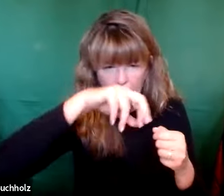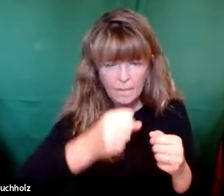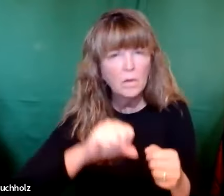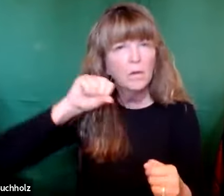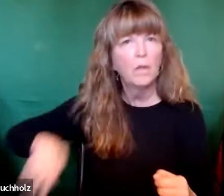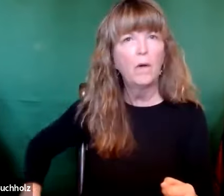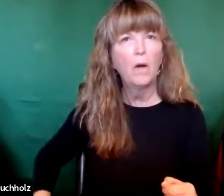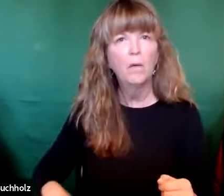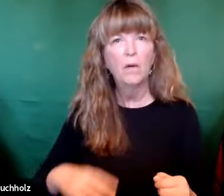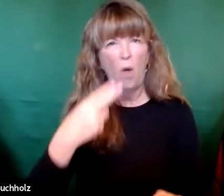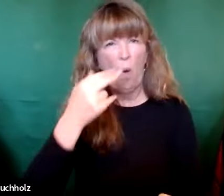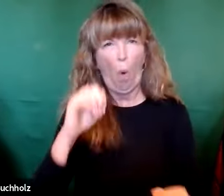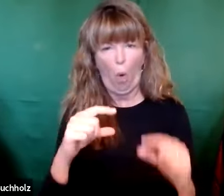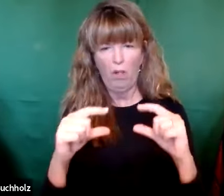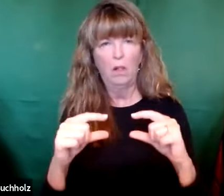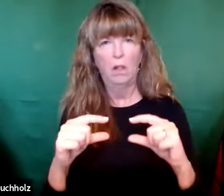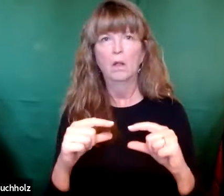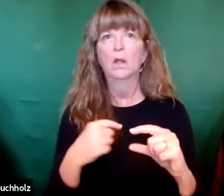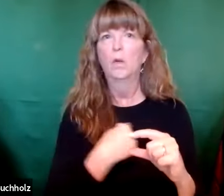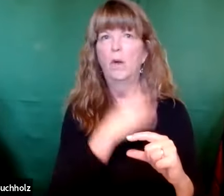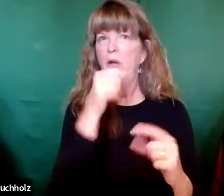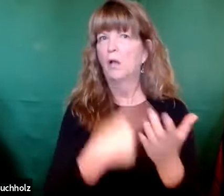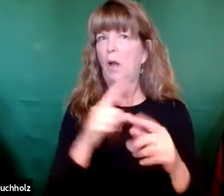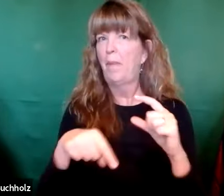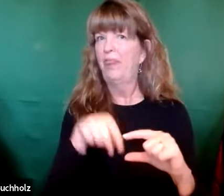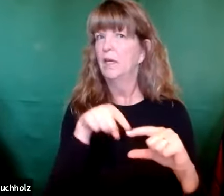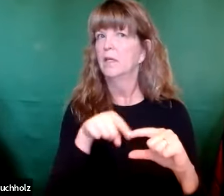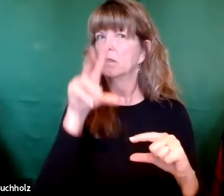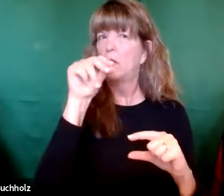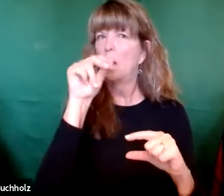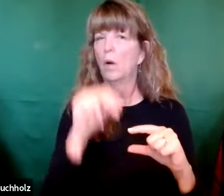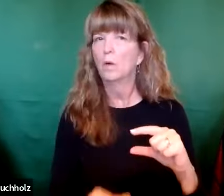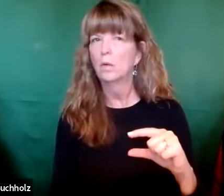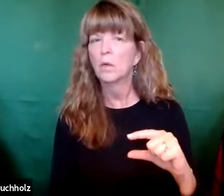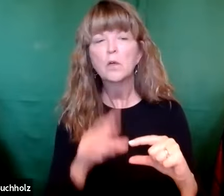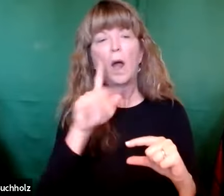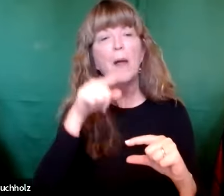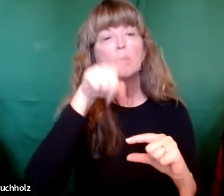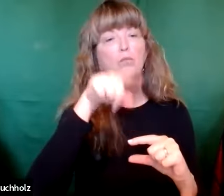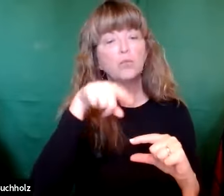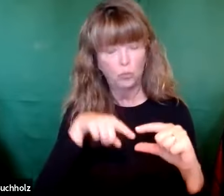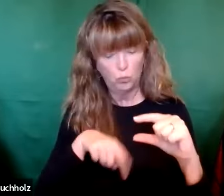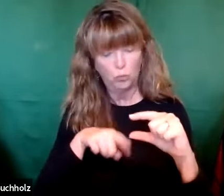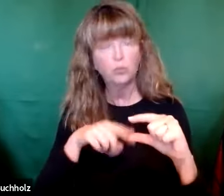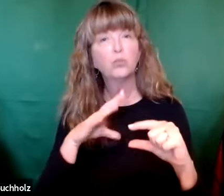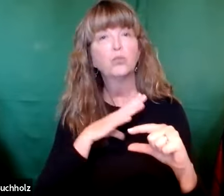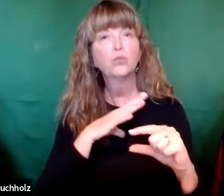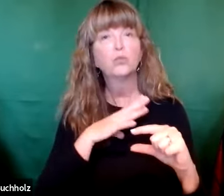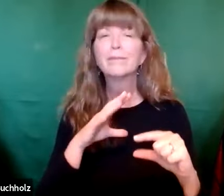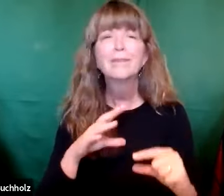Some churches tend to, like, cut out parts of the gospel. And so there's a big hole there. And say, well, we're not going to approach this and we're not going to